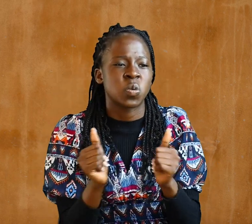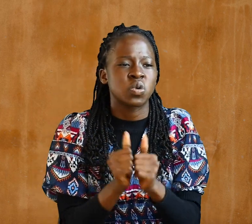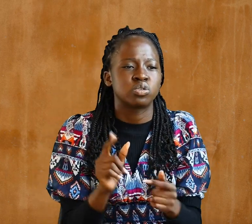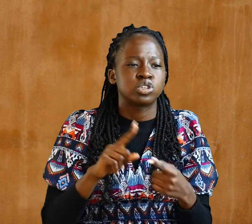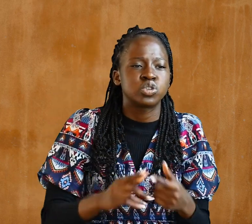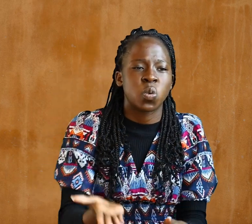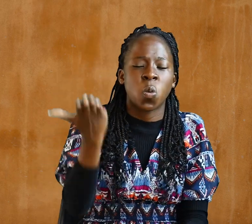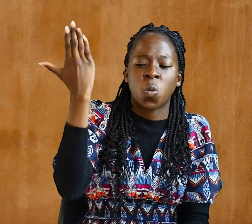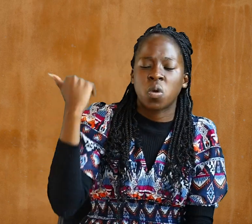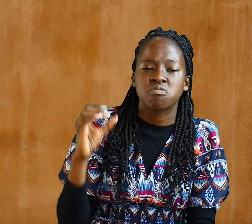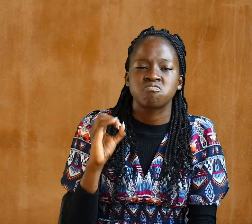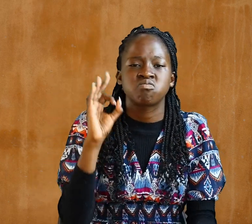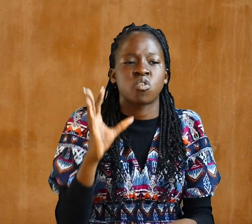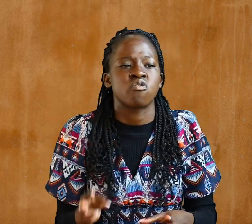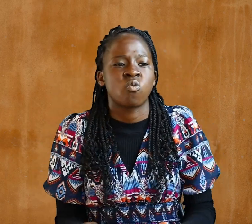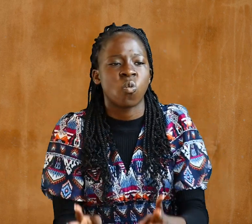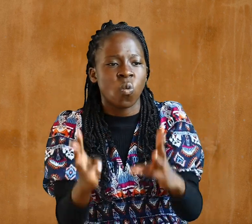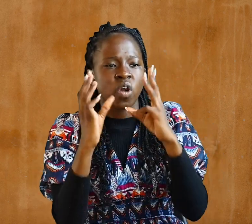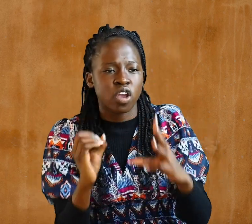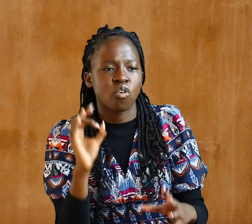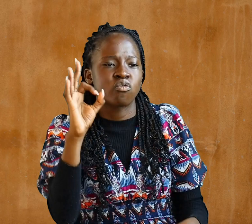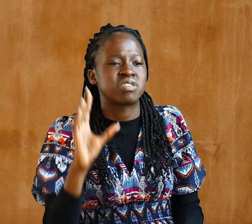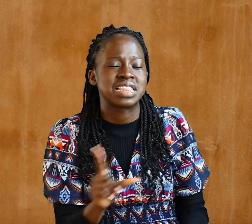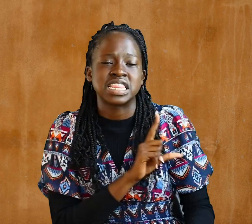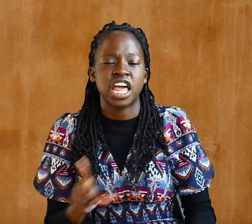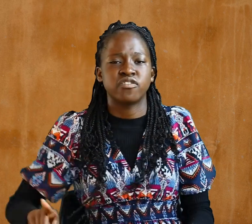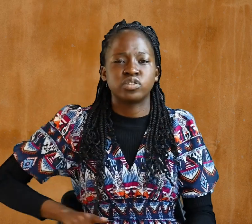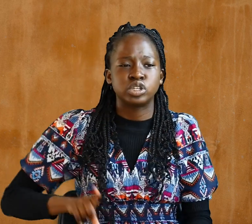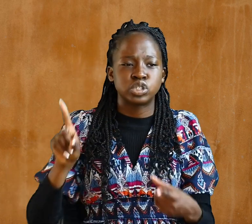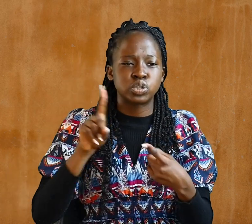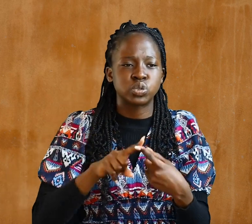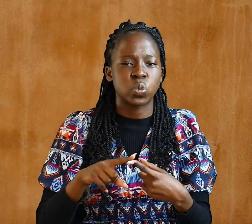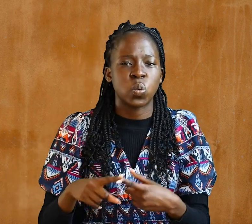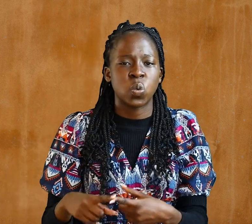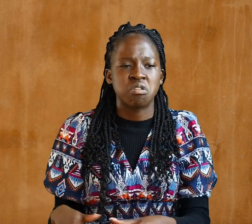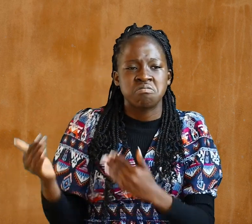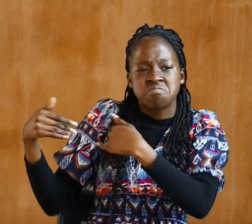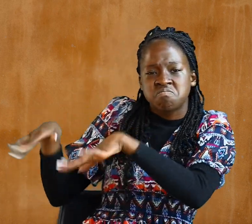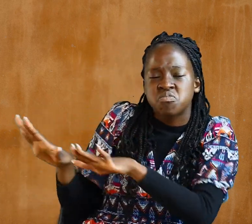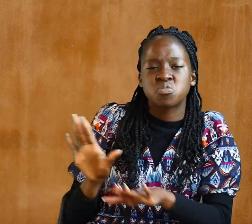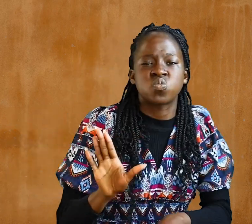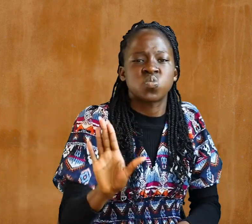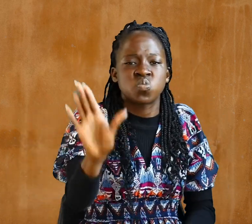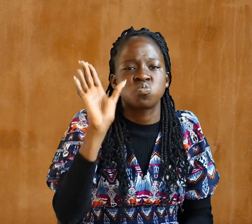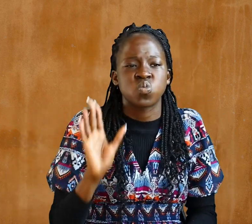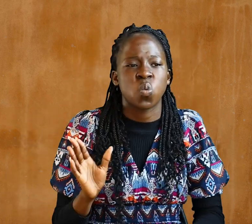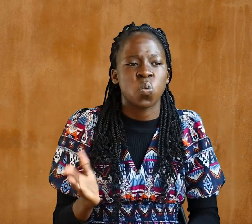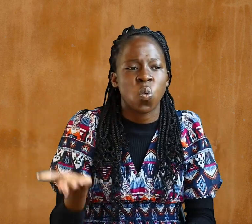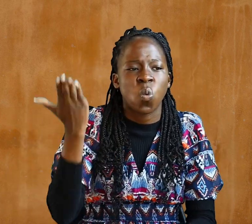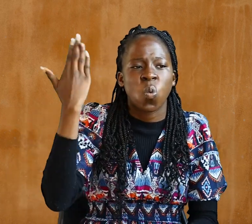To put off your old self Which is being corrupted By its deceitful desires